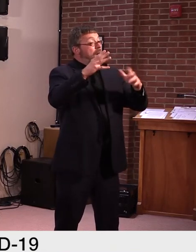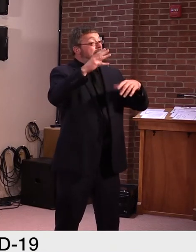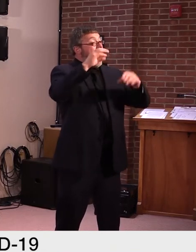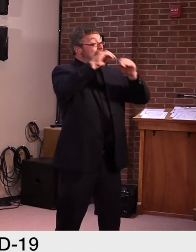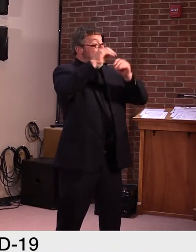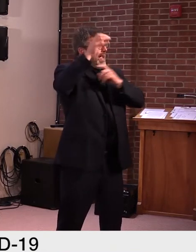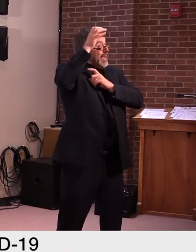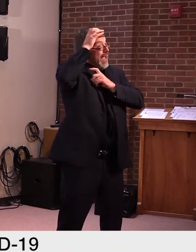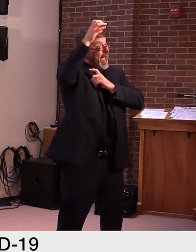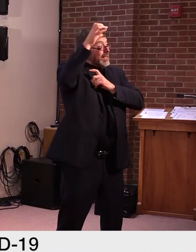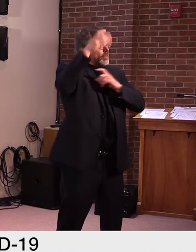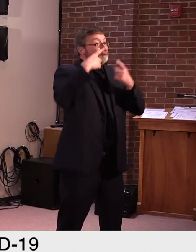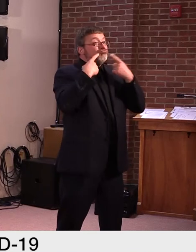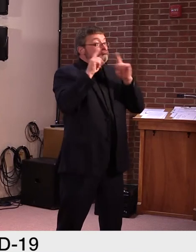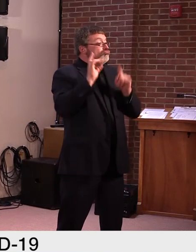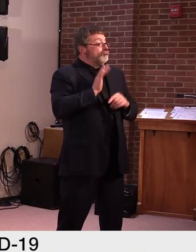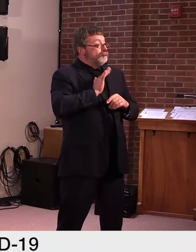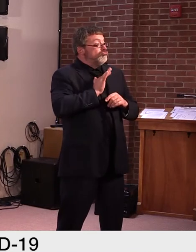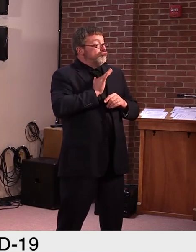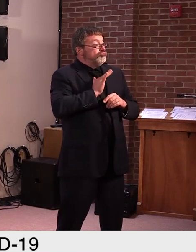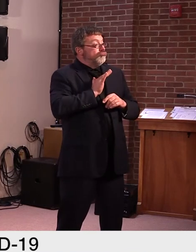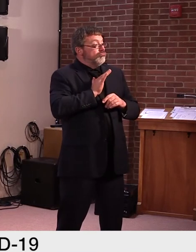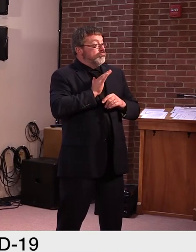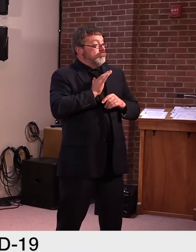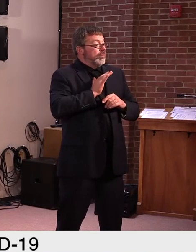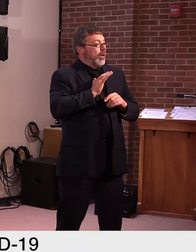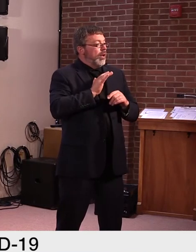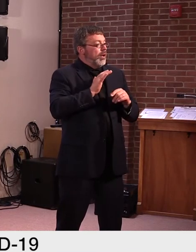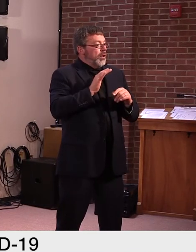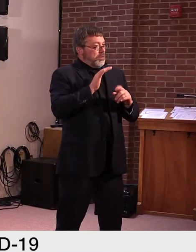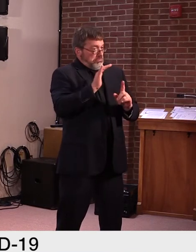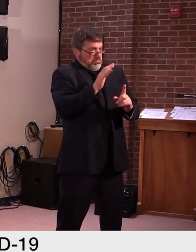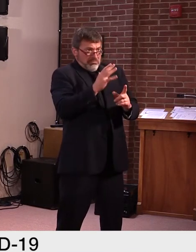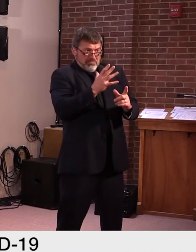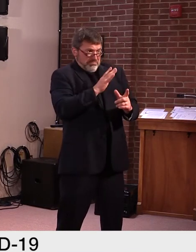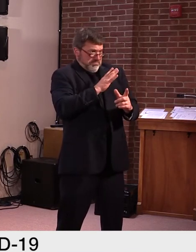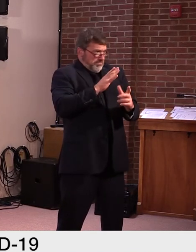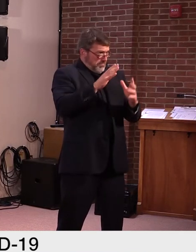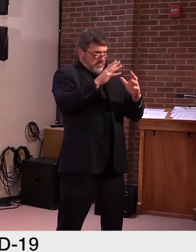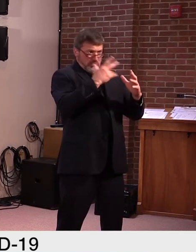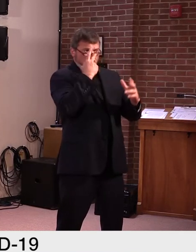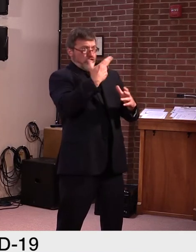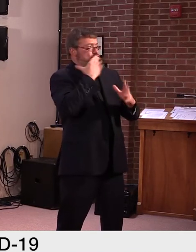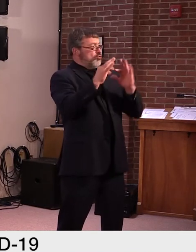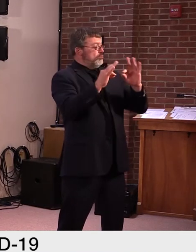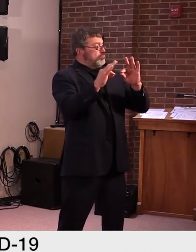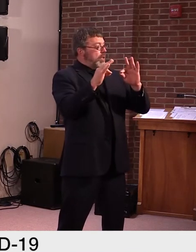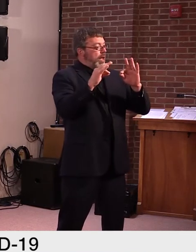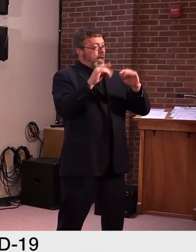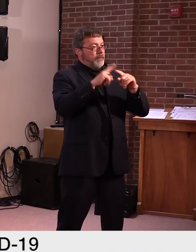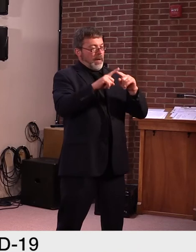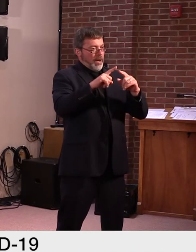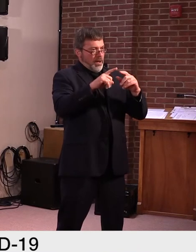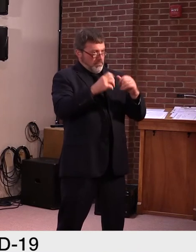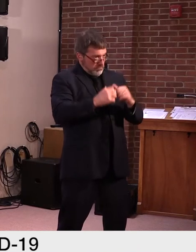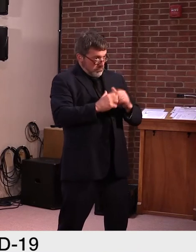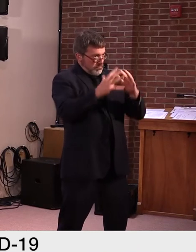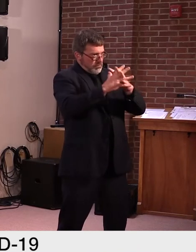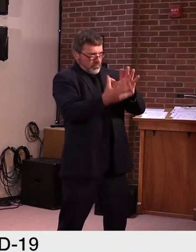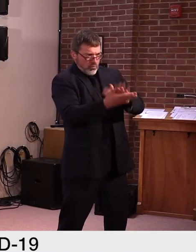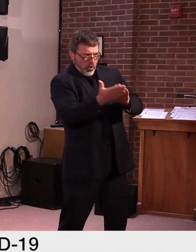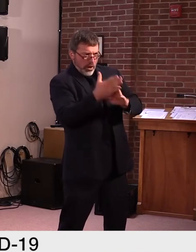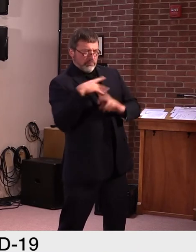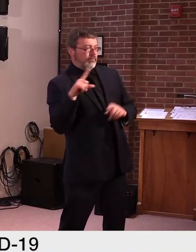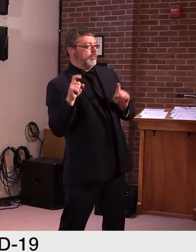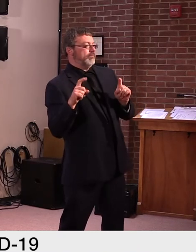to be better at operationalizing, uh, this model. We need to face the challenges in reality if we're